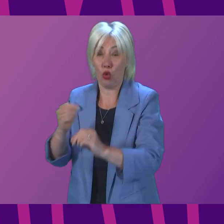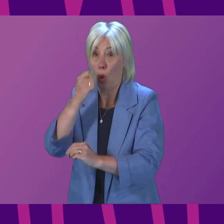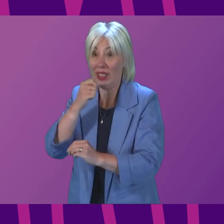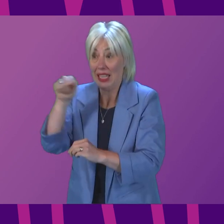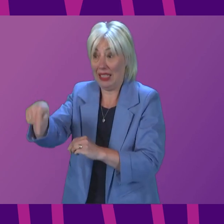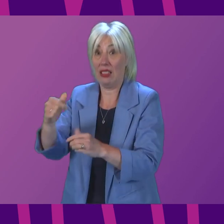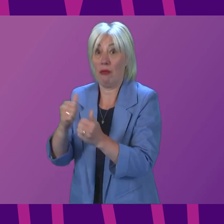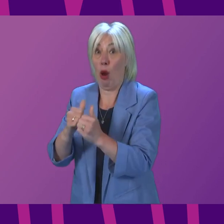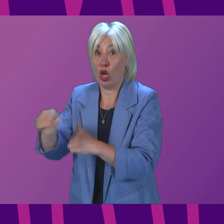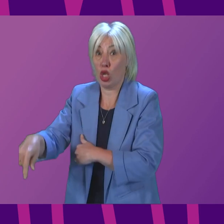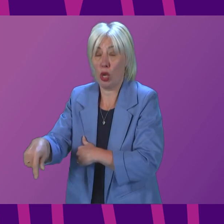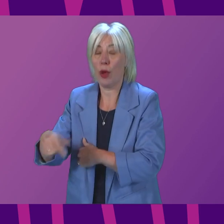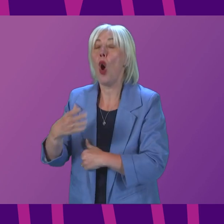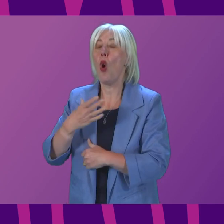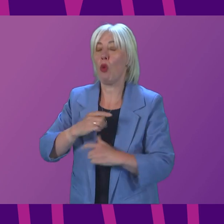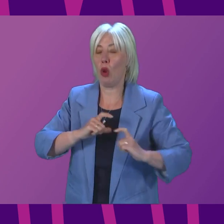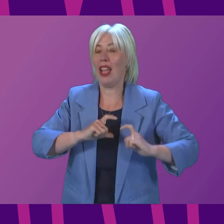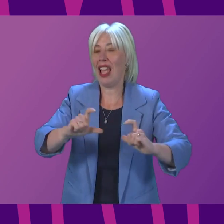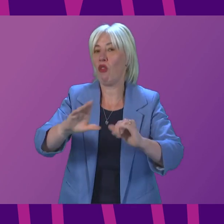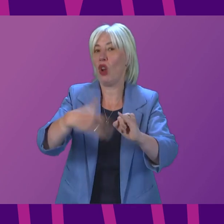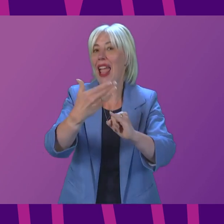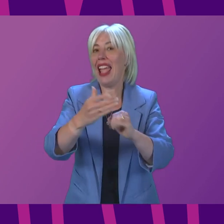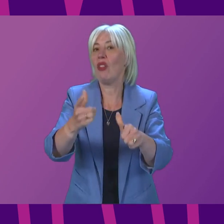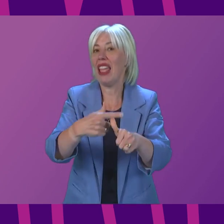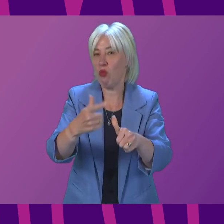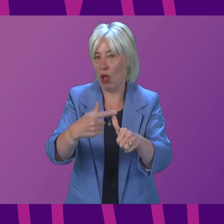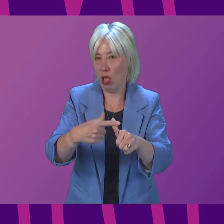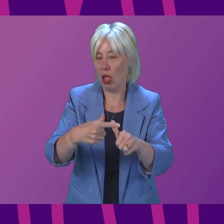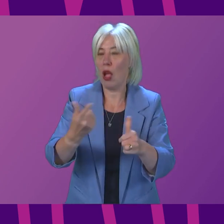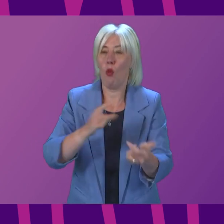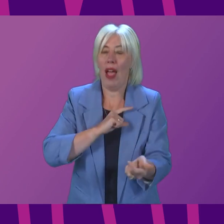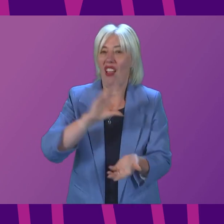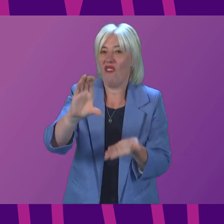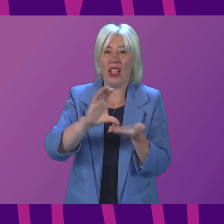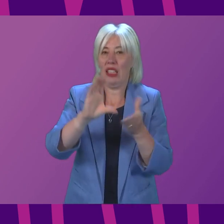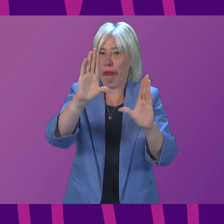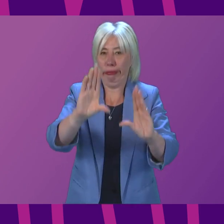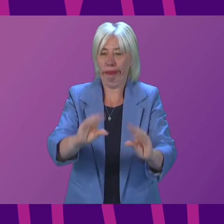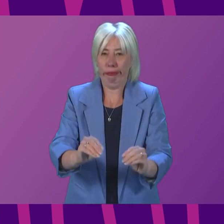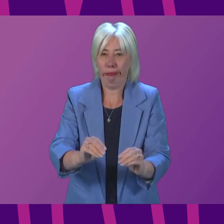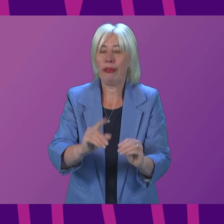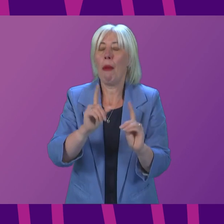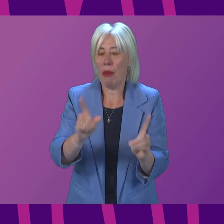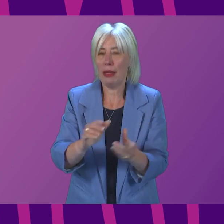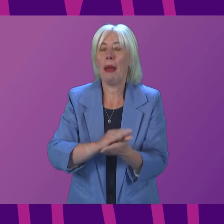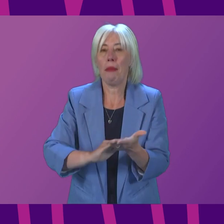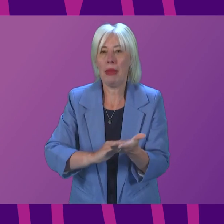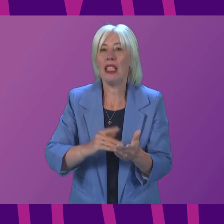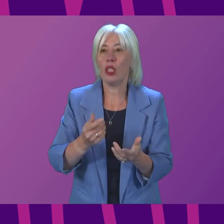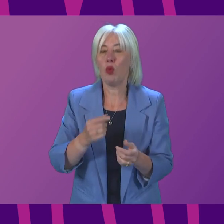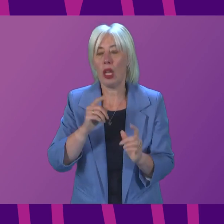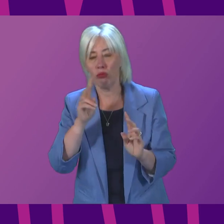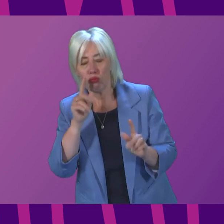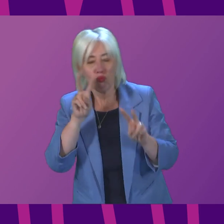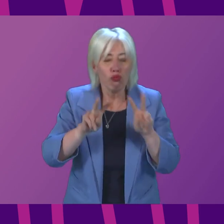transition to last until the end of April. This is as far as we can go within funding constraints, but this does allow us to take account of current case